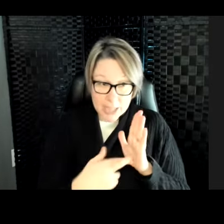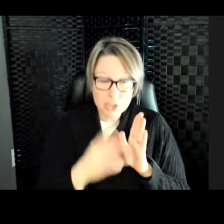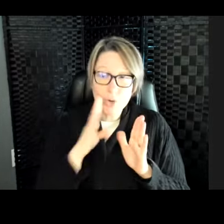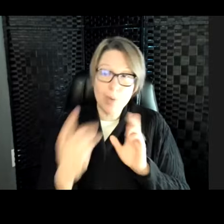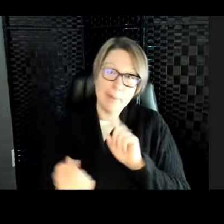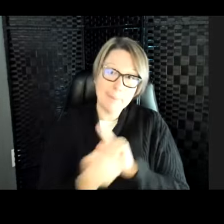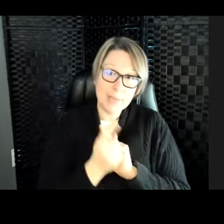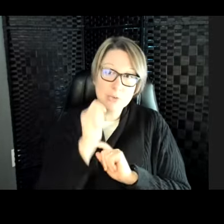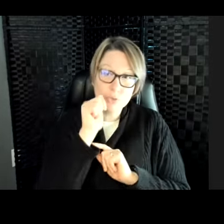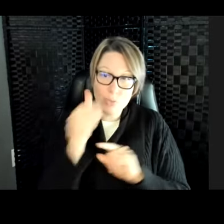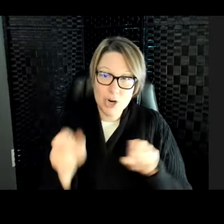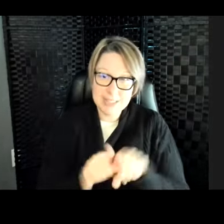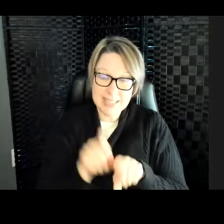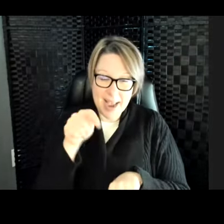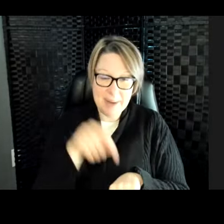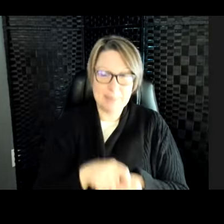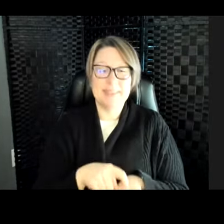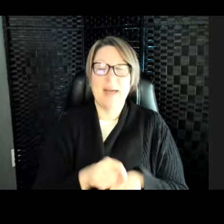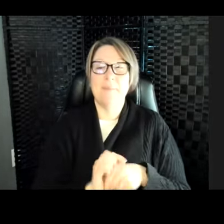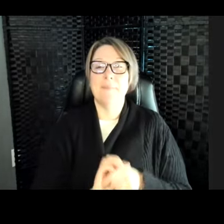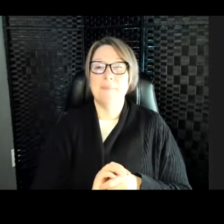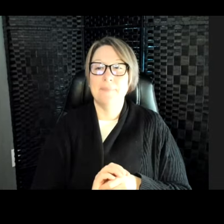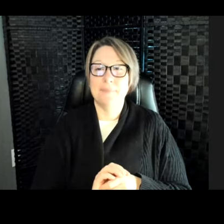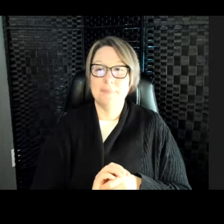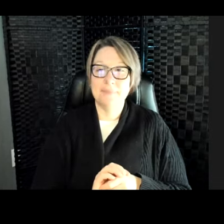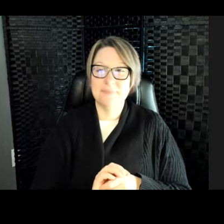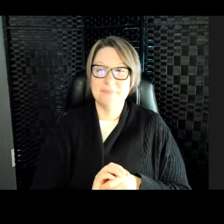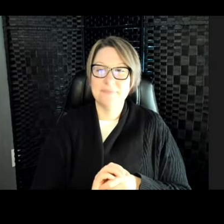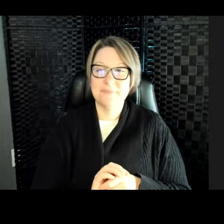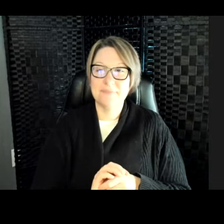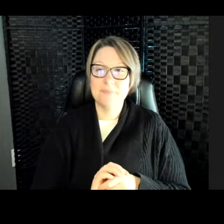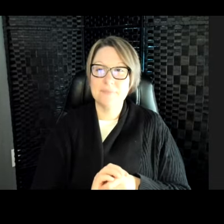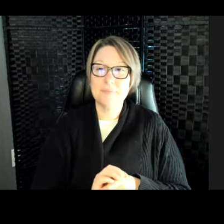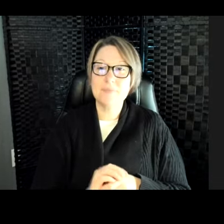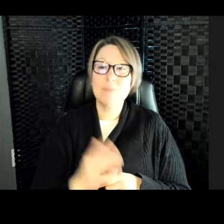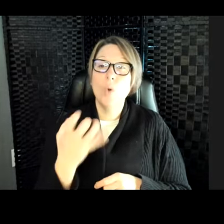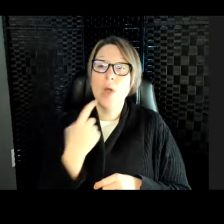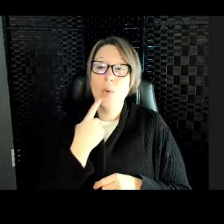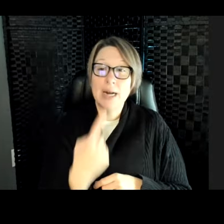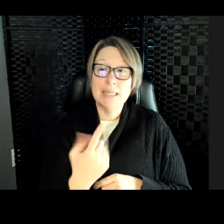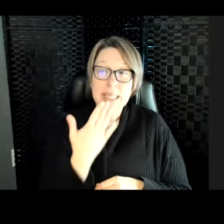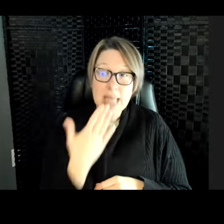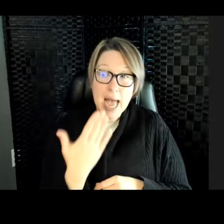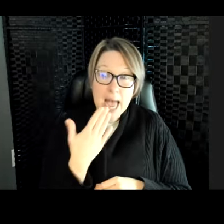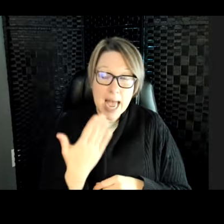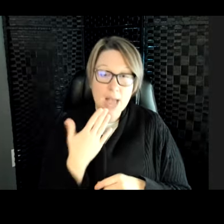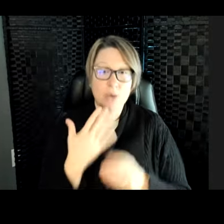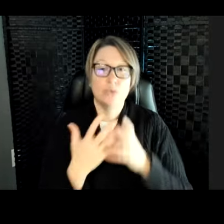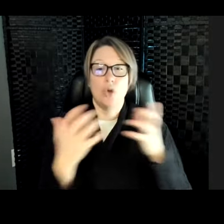same time we met here this afternoon, where I find myself. We want to say thank you so, so much to our partners at the